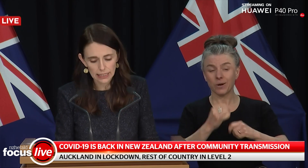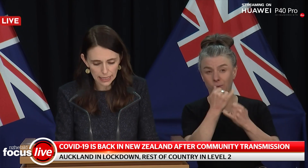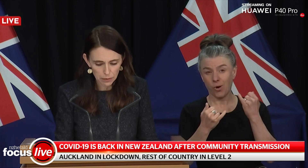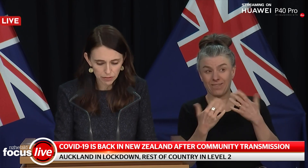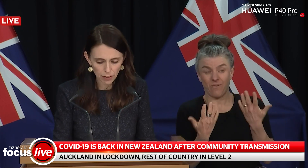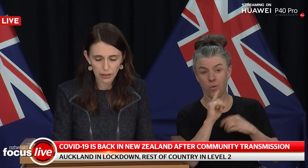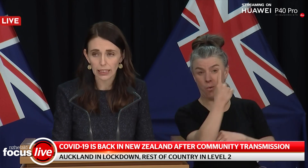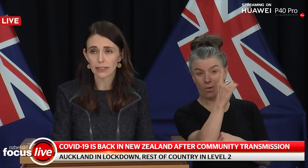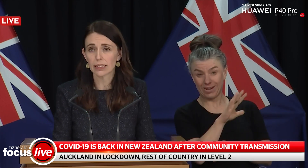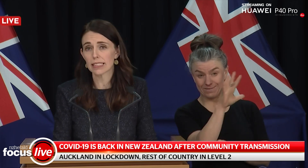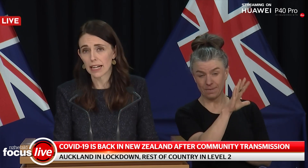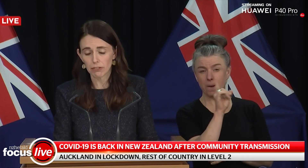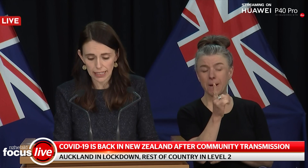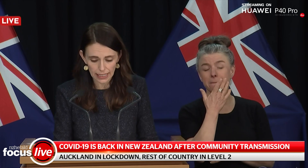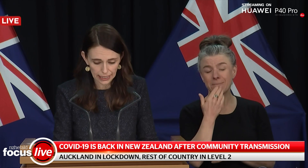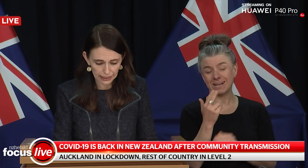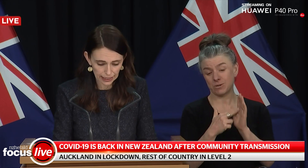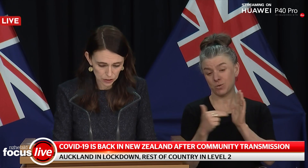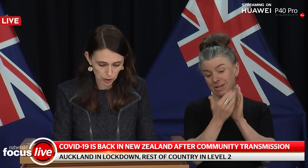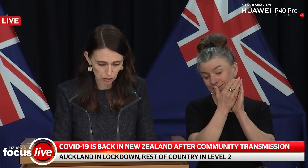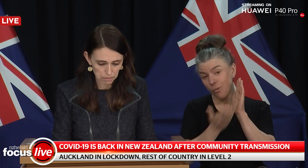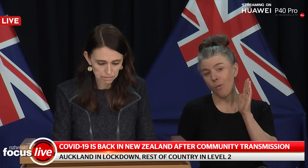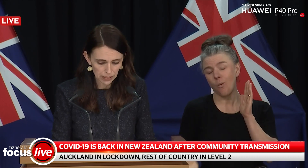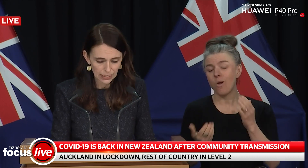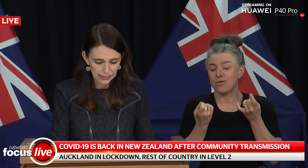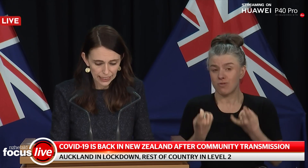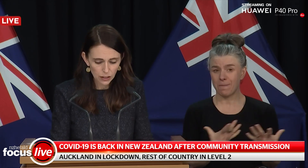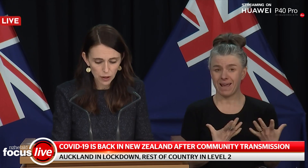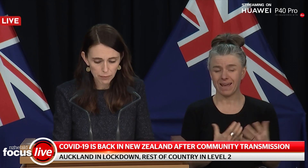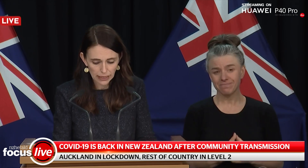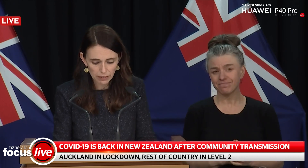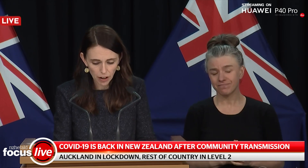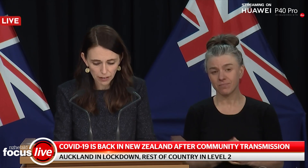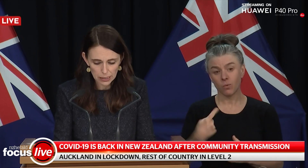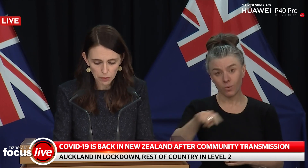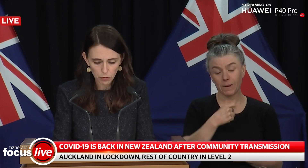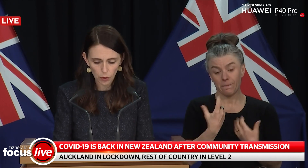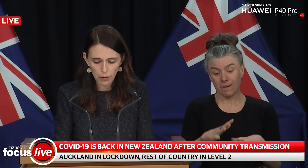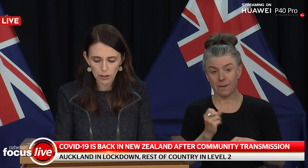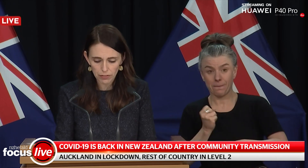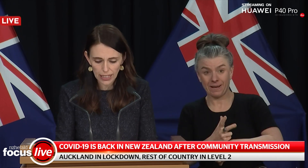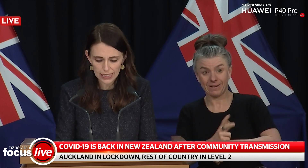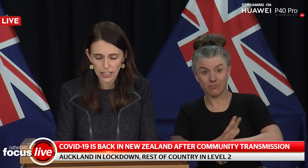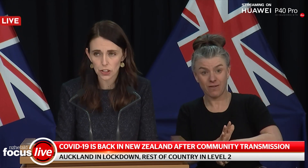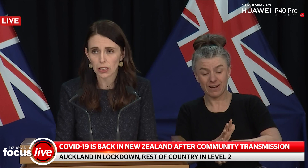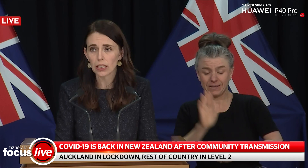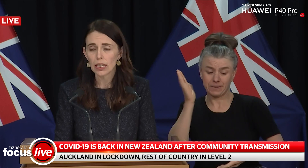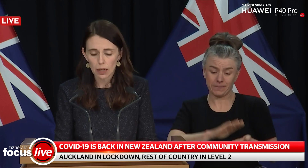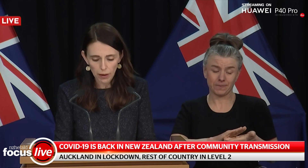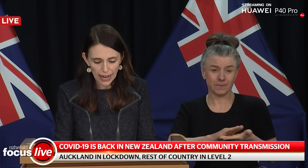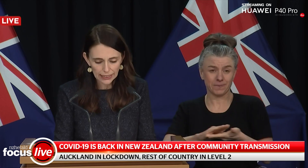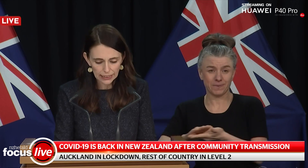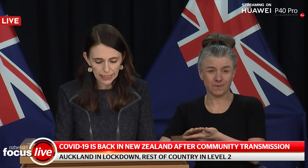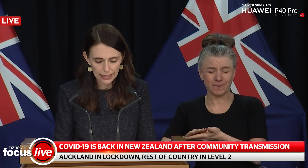asking the team of 5 million to stand ready again as well. Together we have beaten the virus before and with fast action